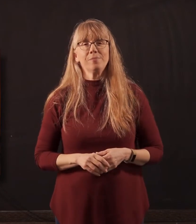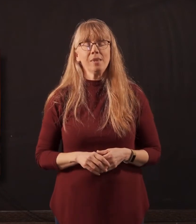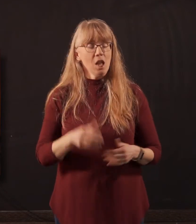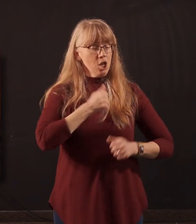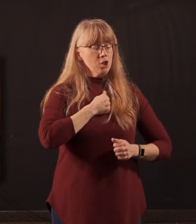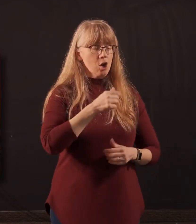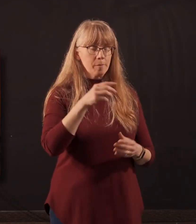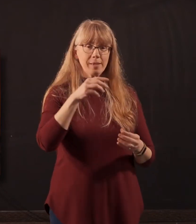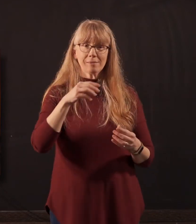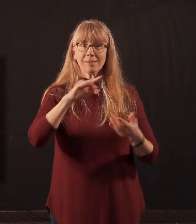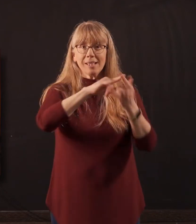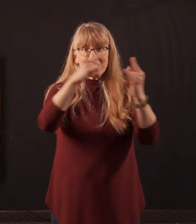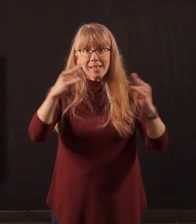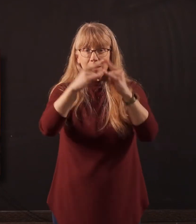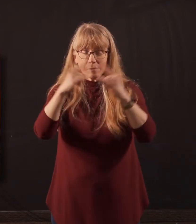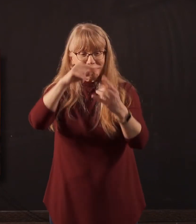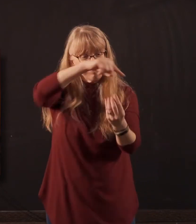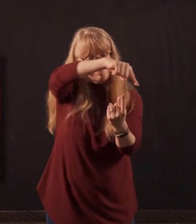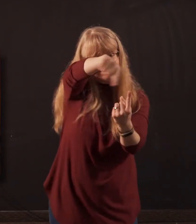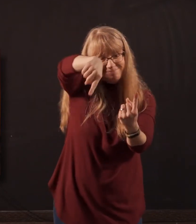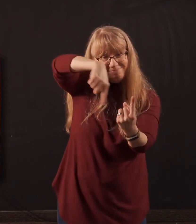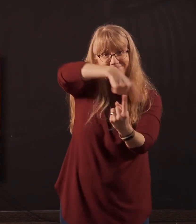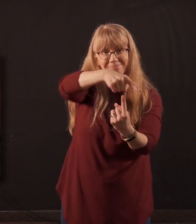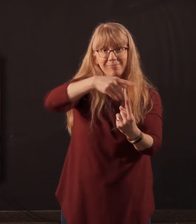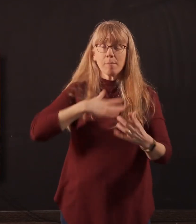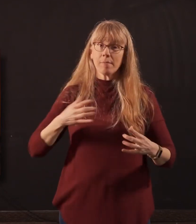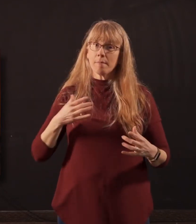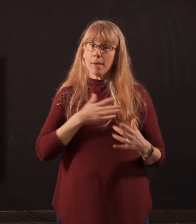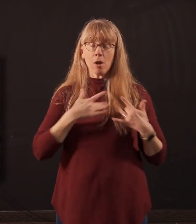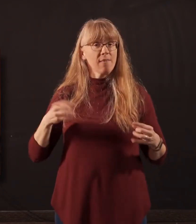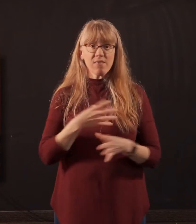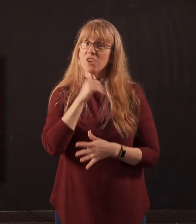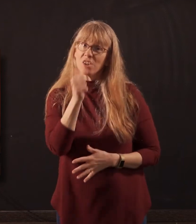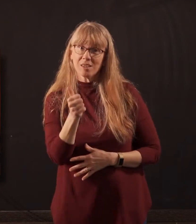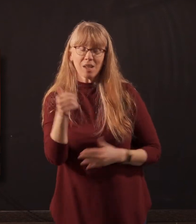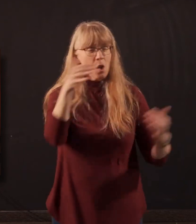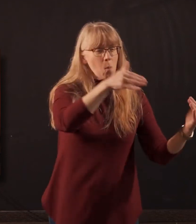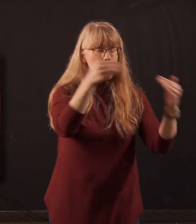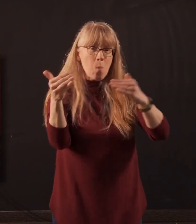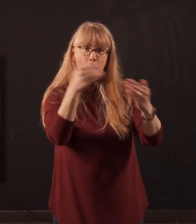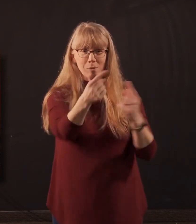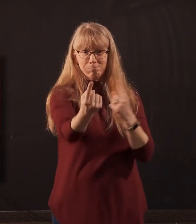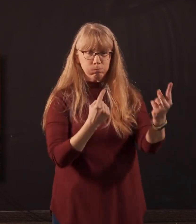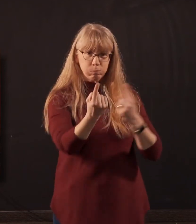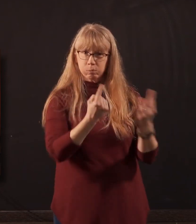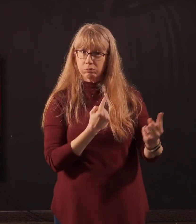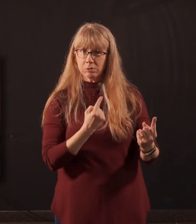encamp against me, my heart shall not fear. Though war rise against me, yet I will be